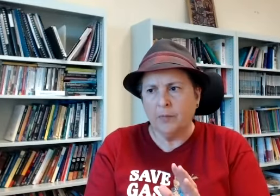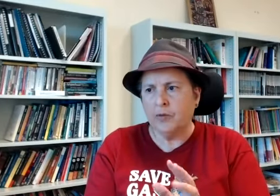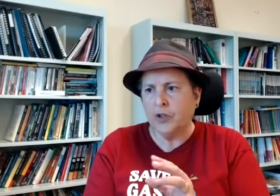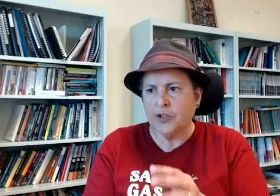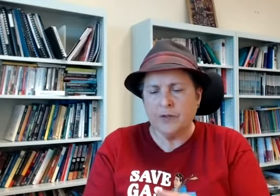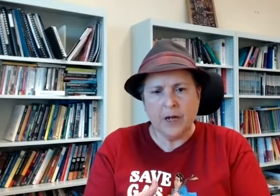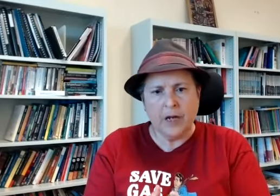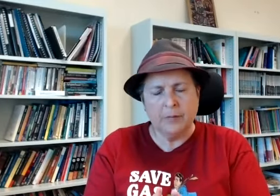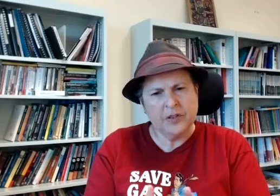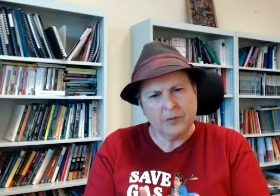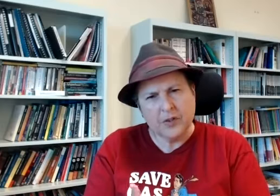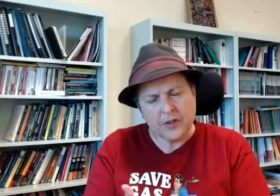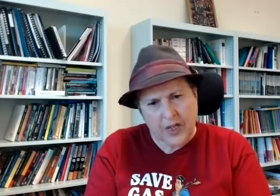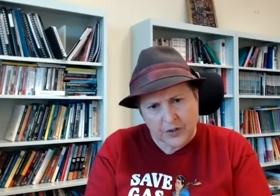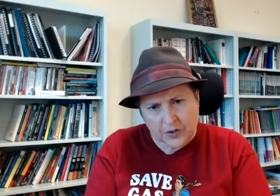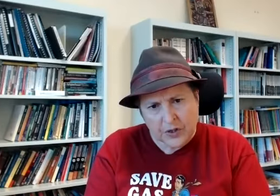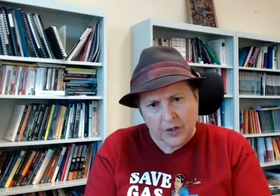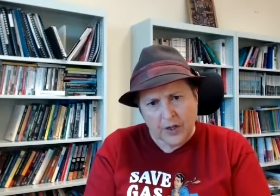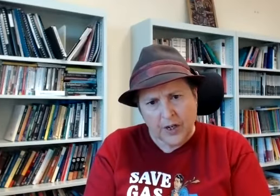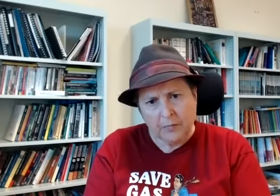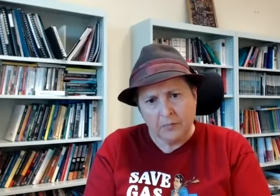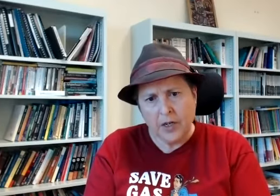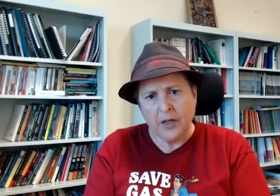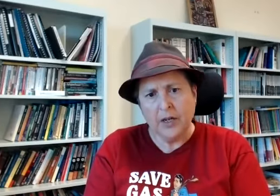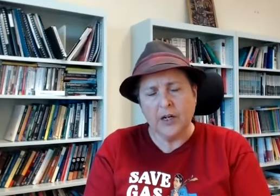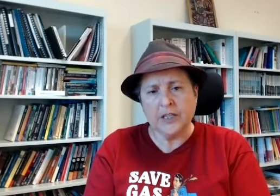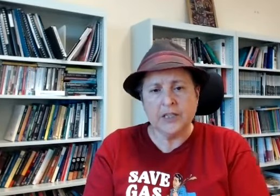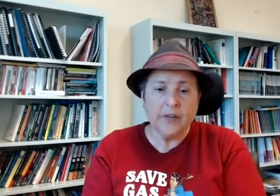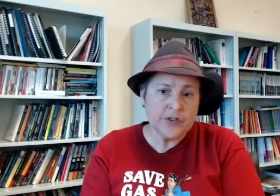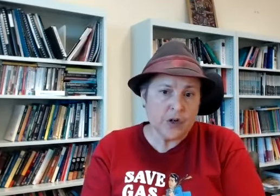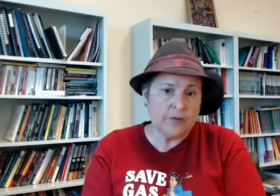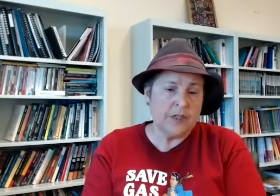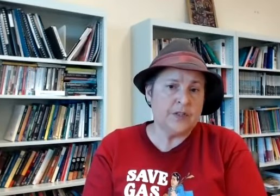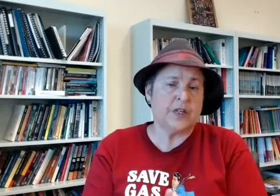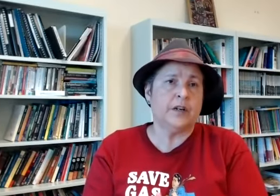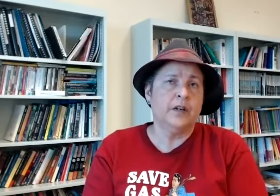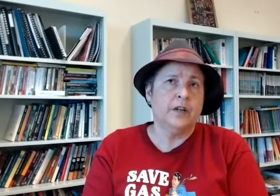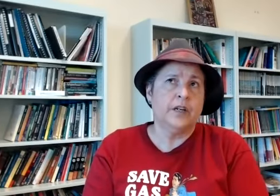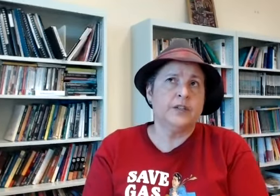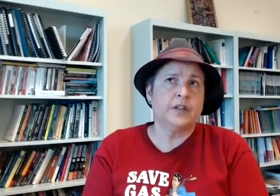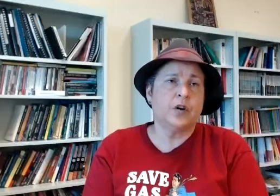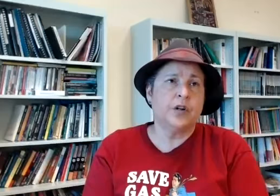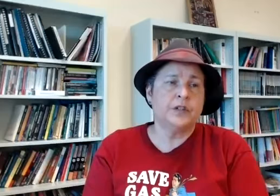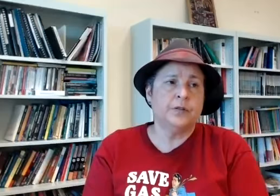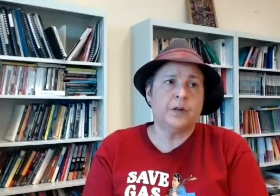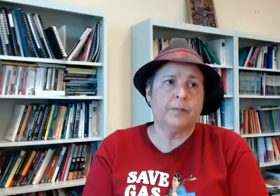notions of ableism and disgust um and i guess the other side of it is uh is the kind of um